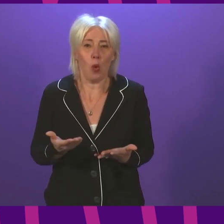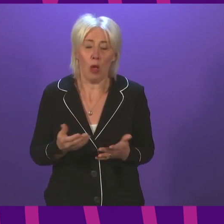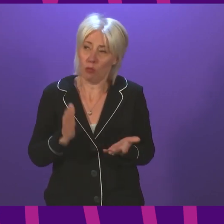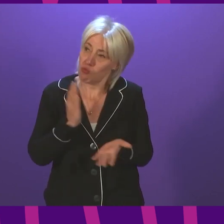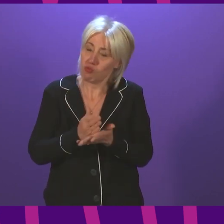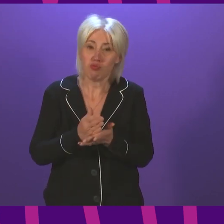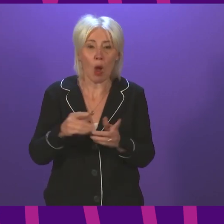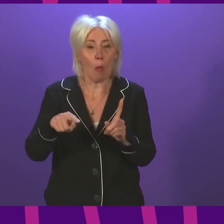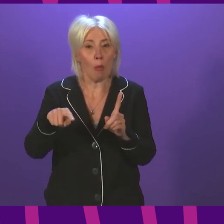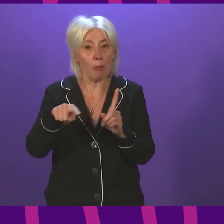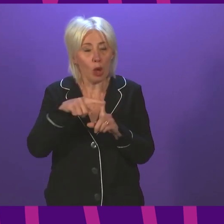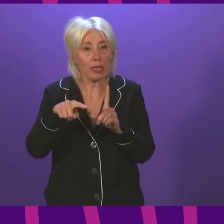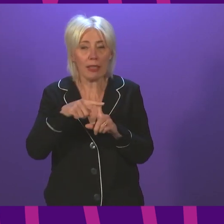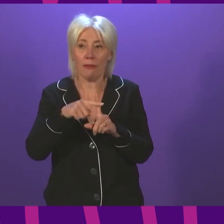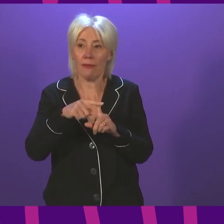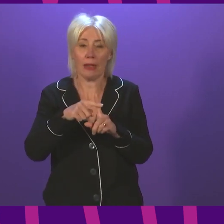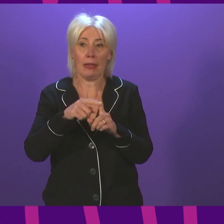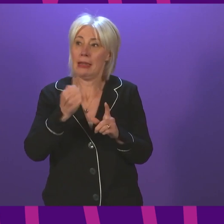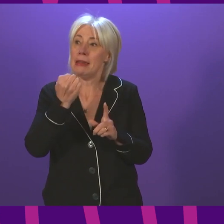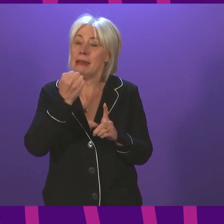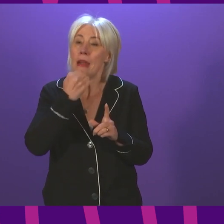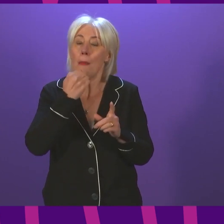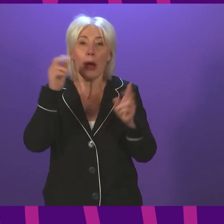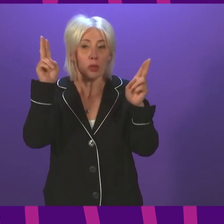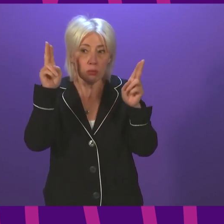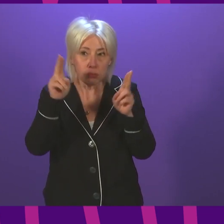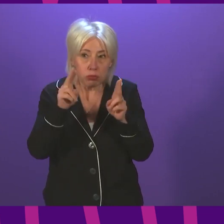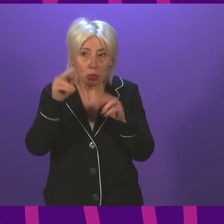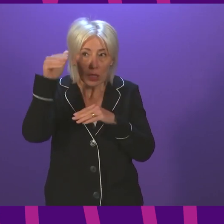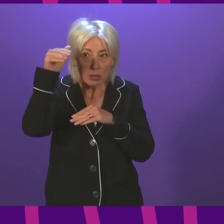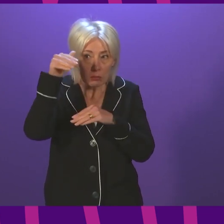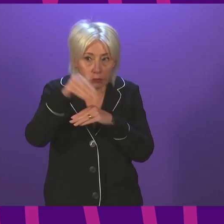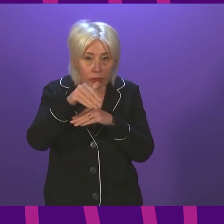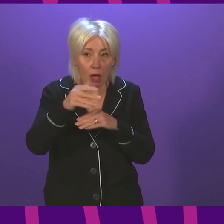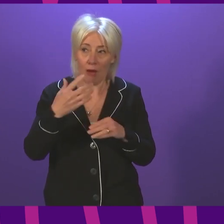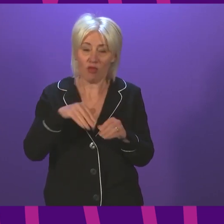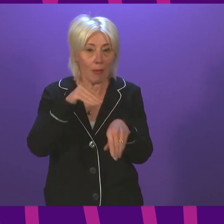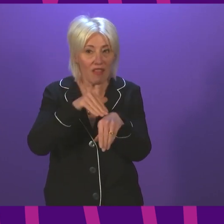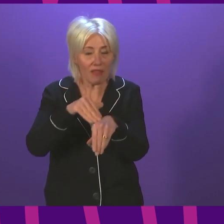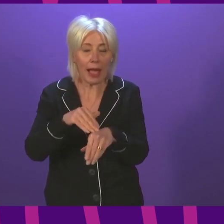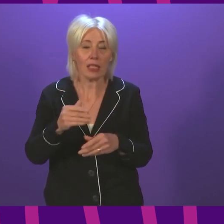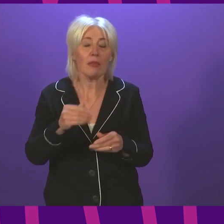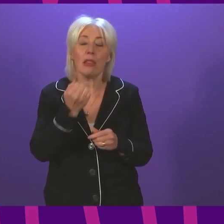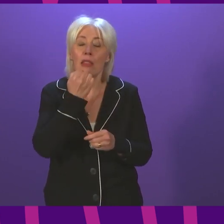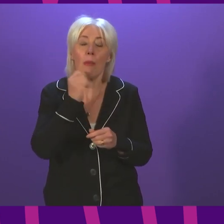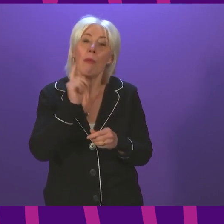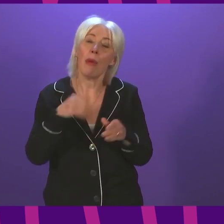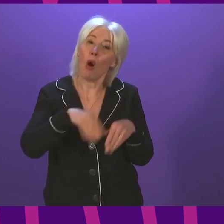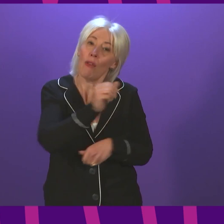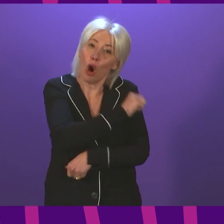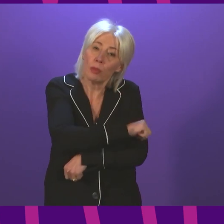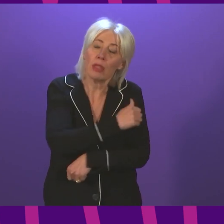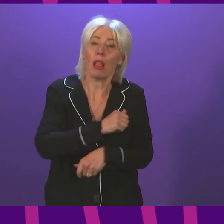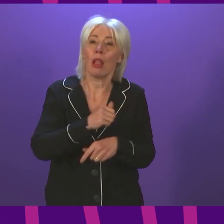positive trend in terms of cases and all of the associated impacts that flow from COVID cases, hospital admissions, occupancy, intensive